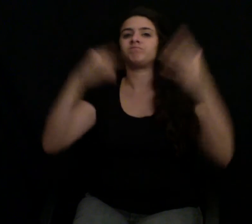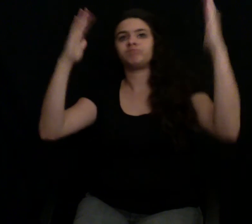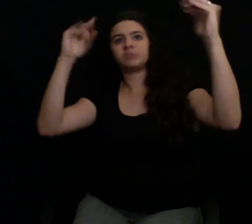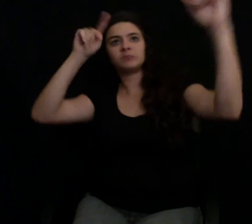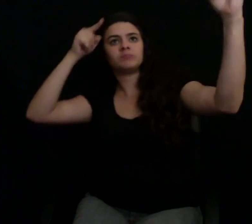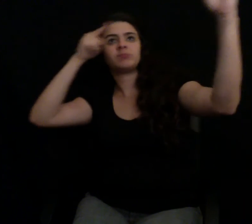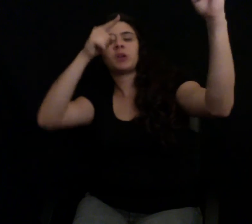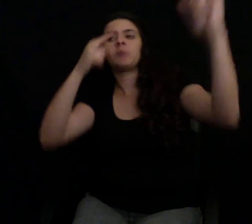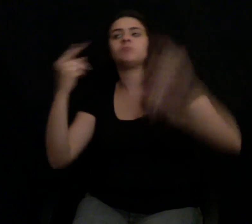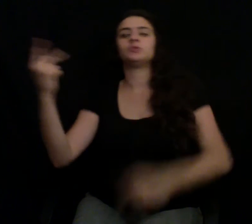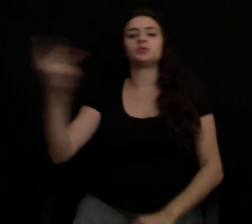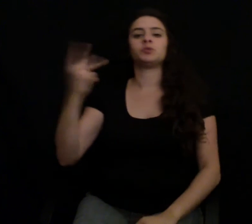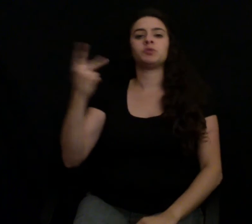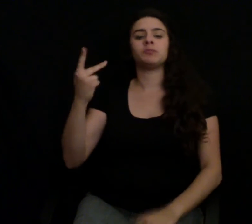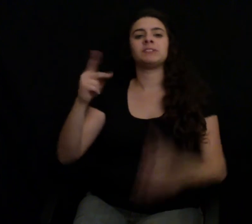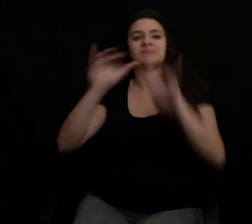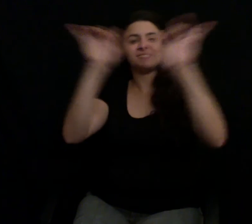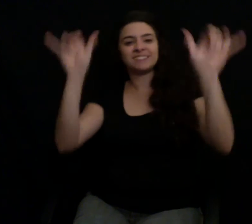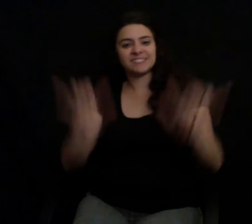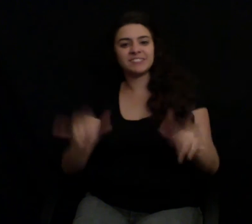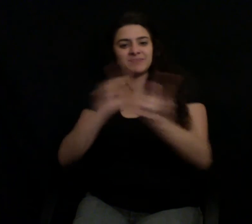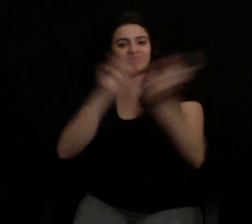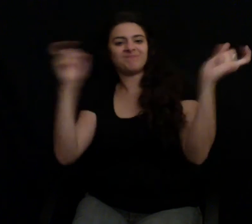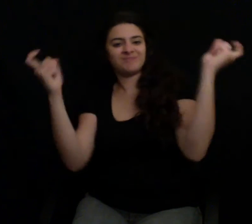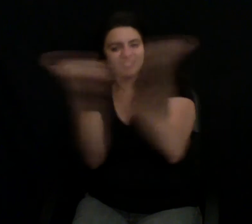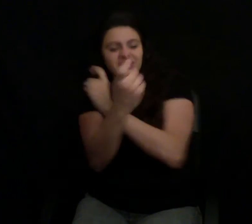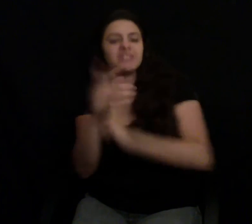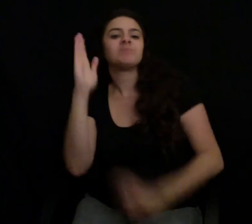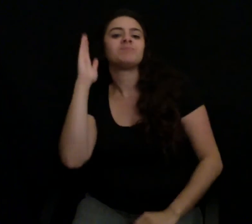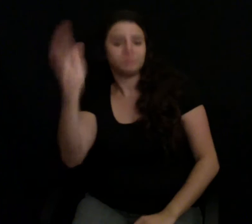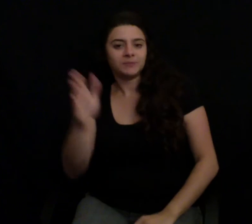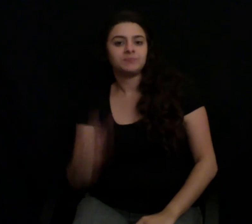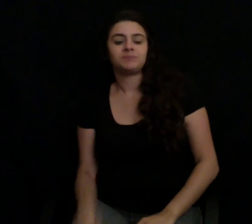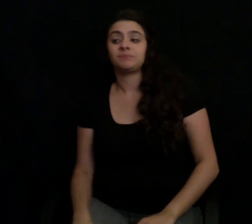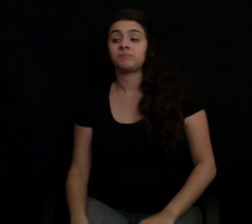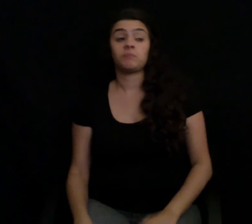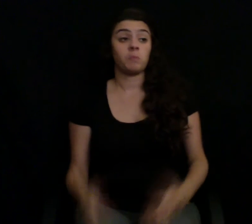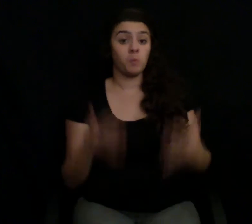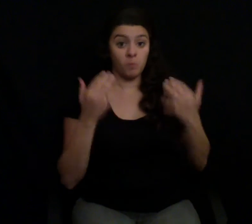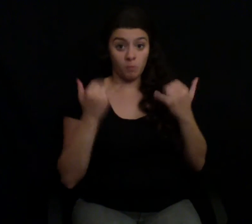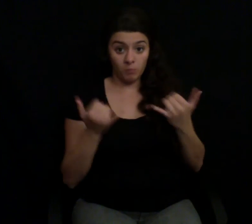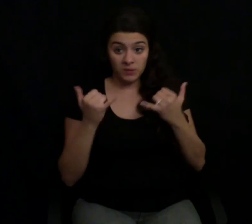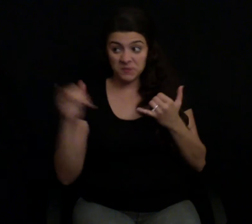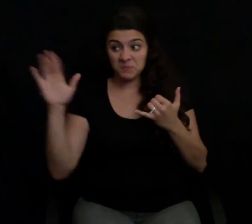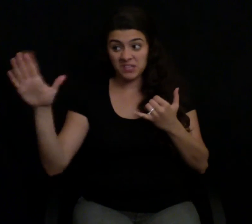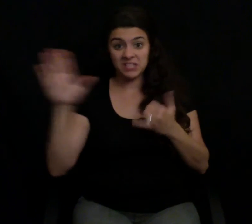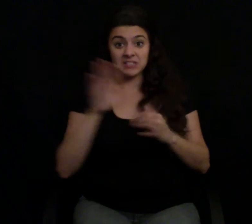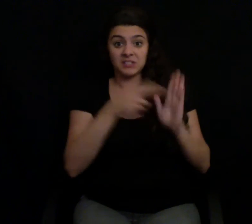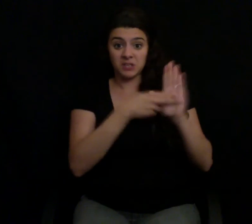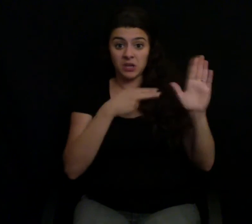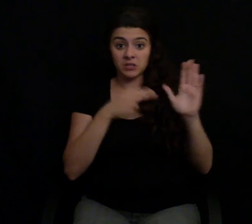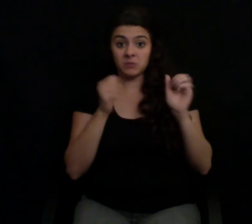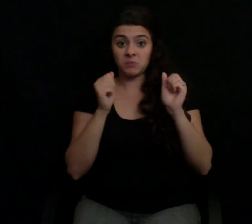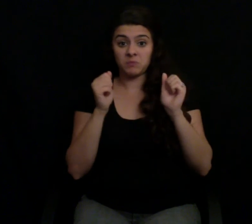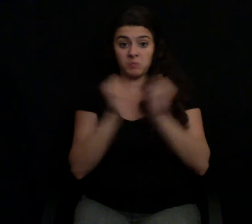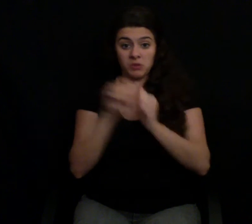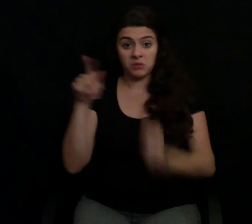As of now, Craig hasn't actually lost his contract with Purdue. He thinks it's because it would give them even more bad publicity.